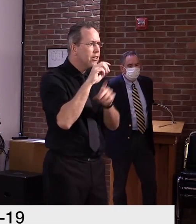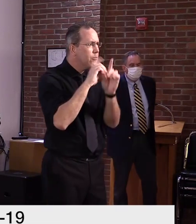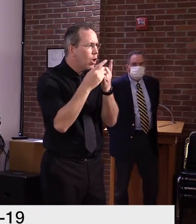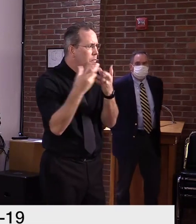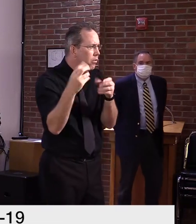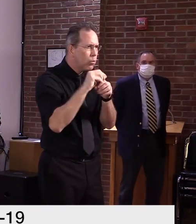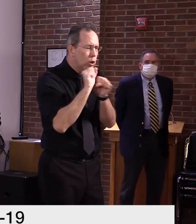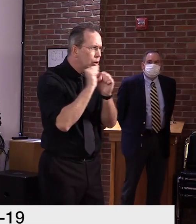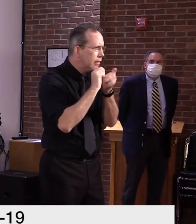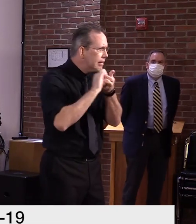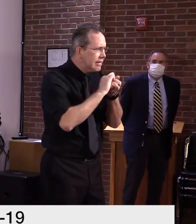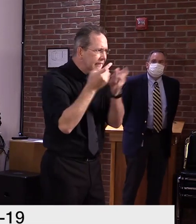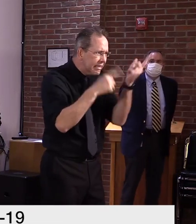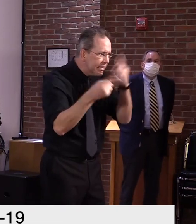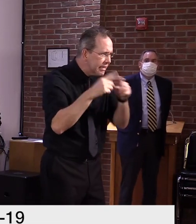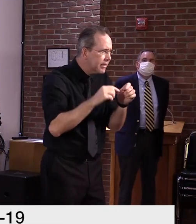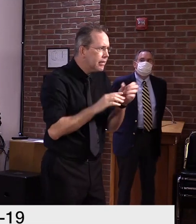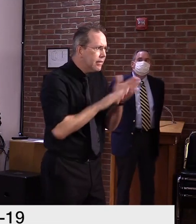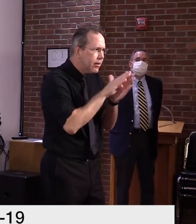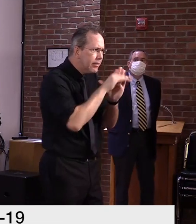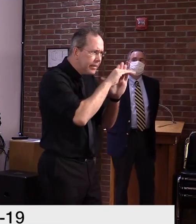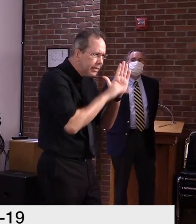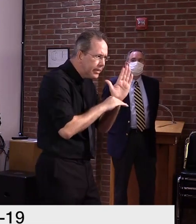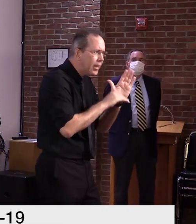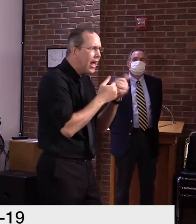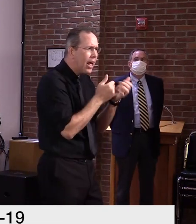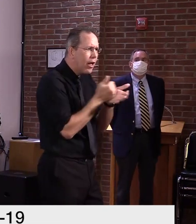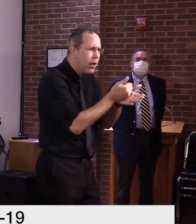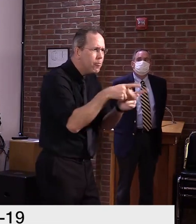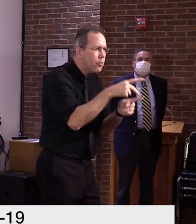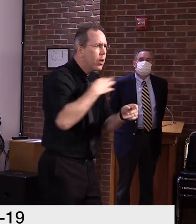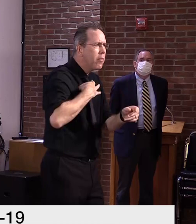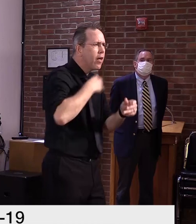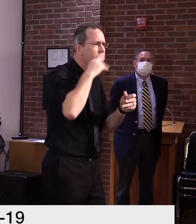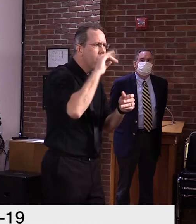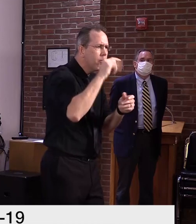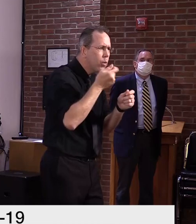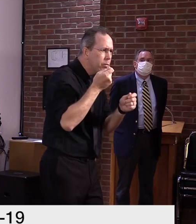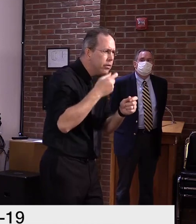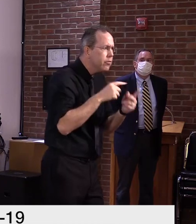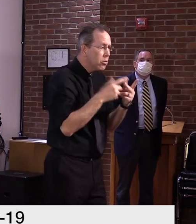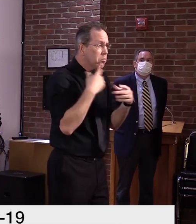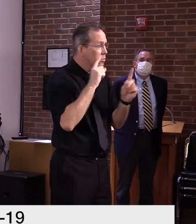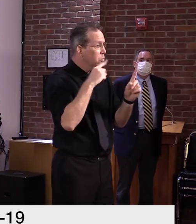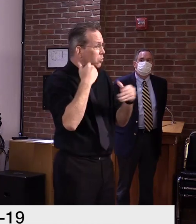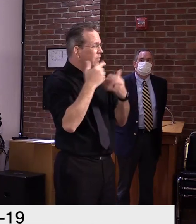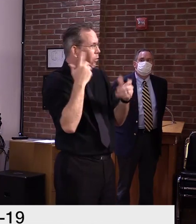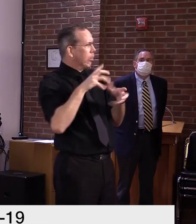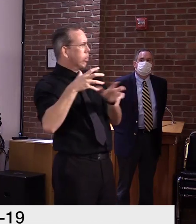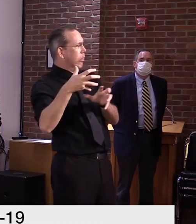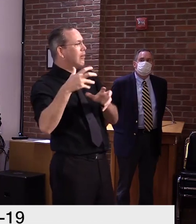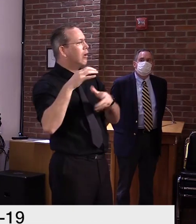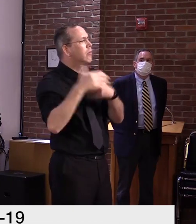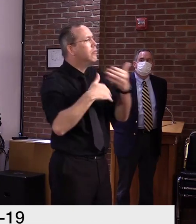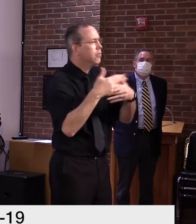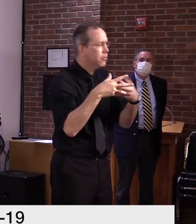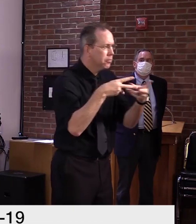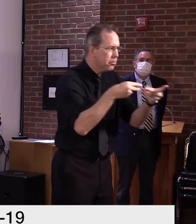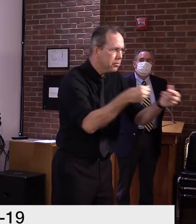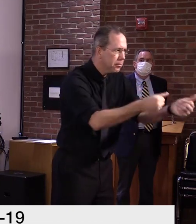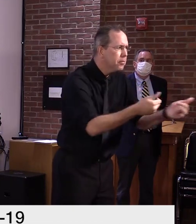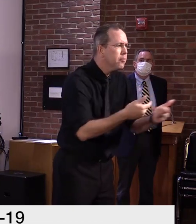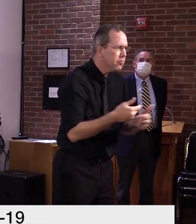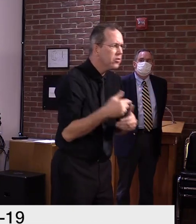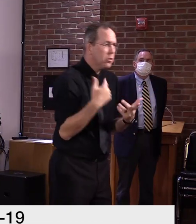And that's been almost seamless. But the problems still are there. We